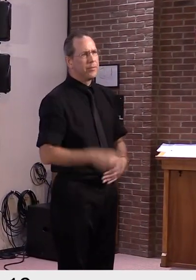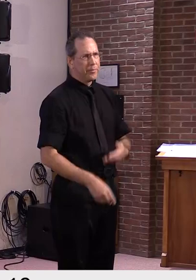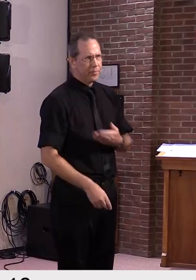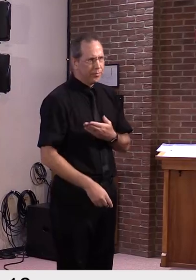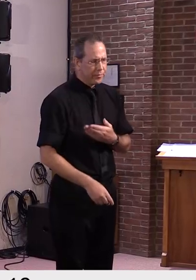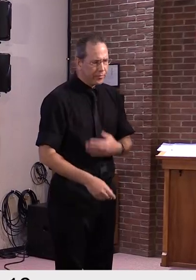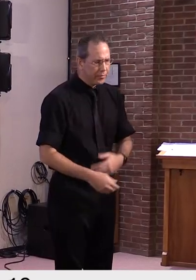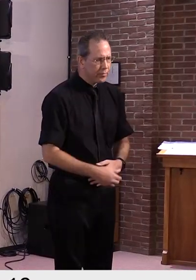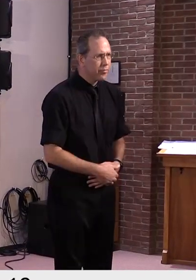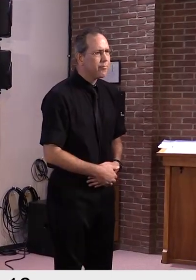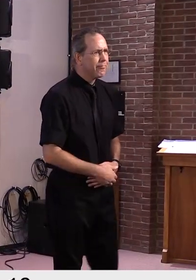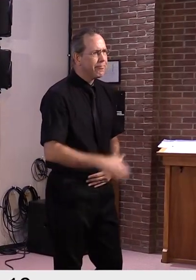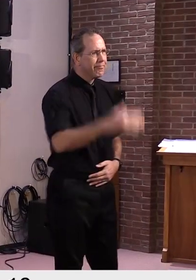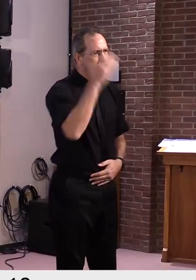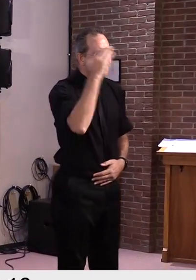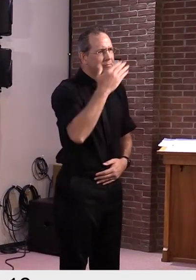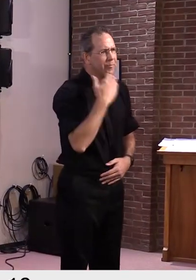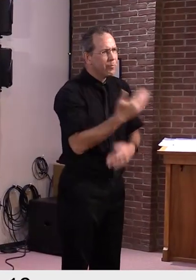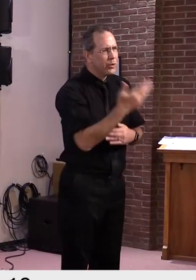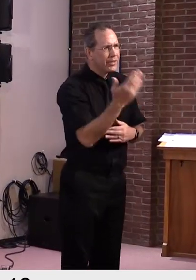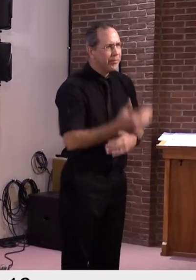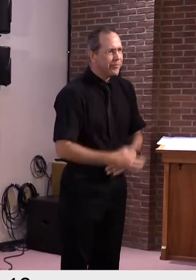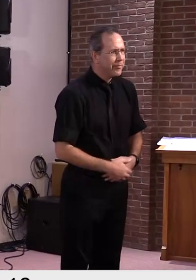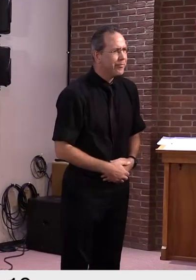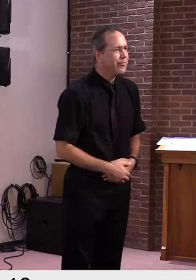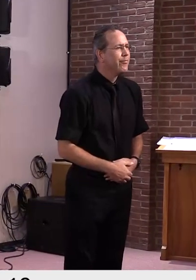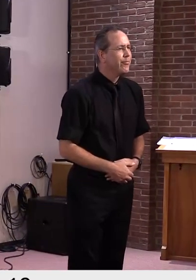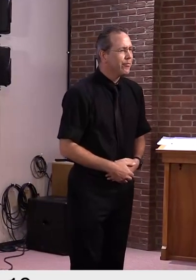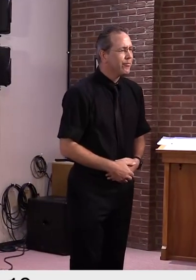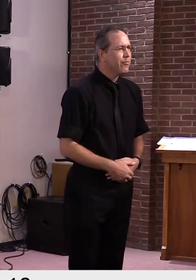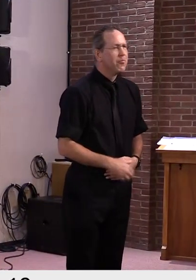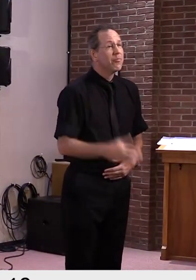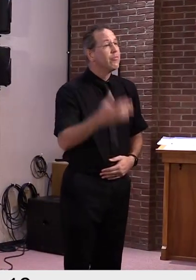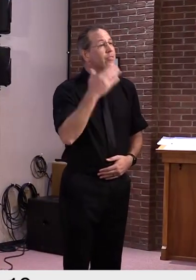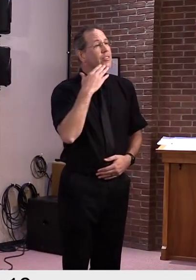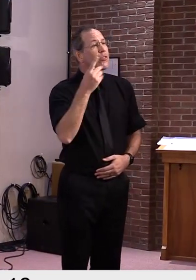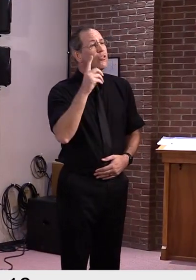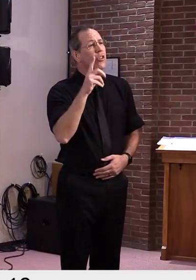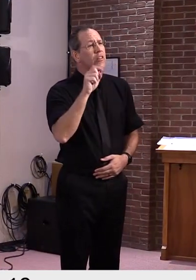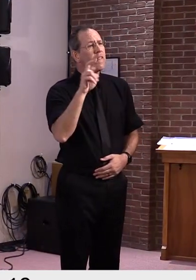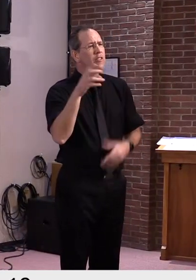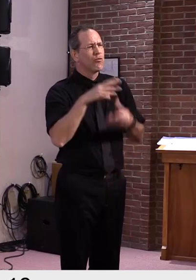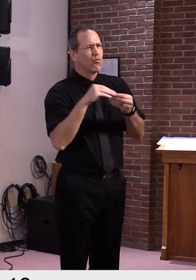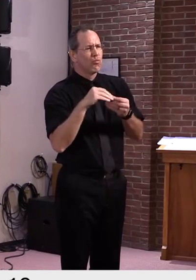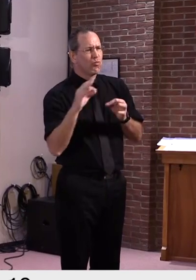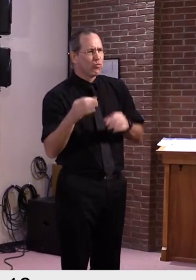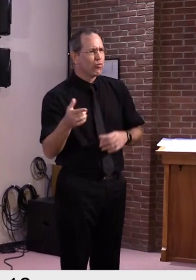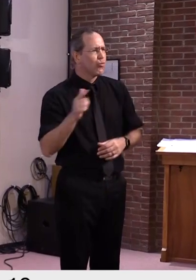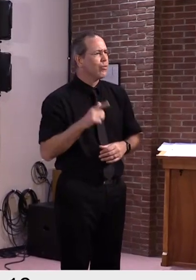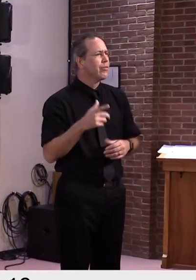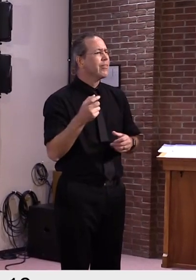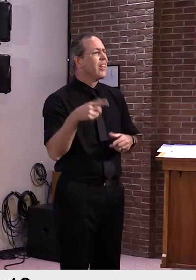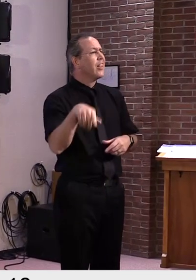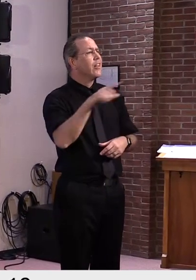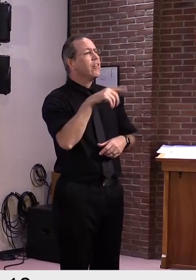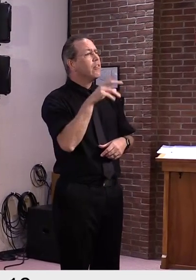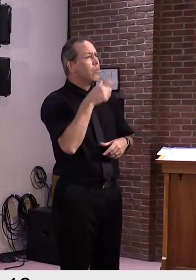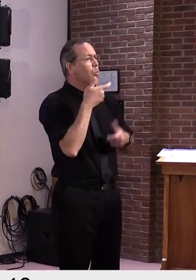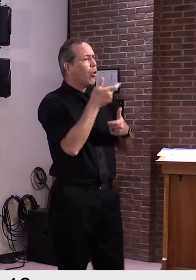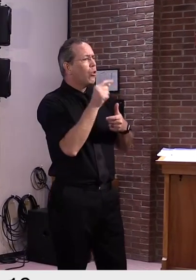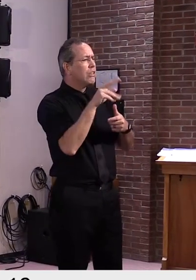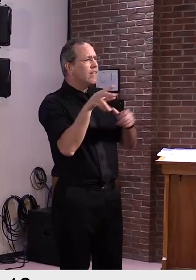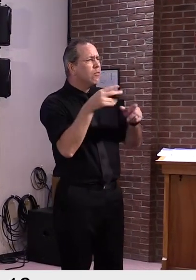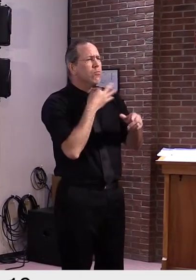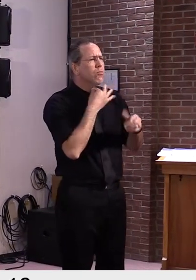Good morning, everyone. And thank you, Dr. Levine. First, as a reminder for those who are watching at home, today's presentation, as always, can be found